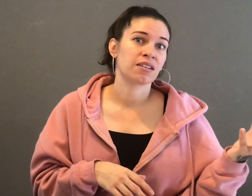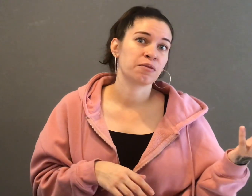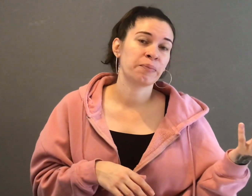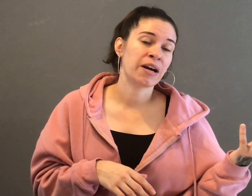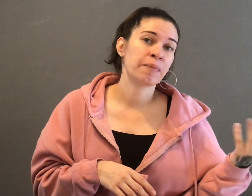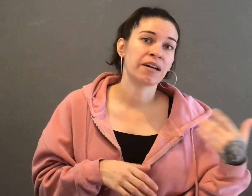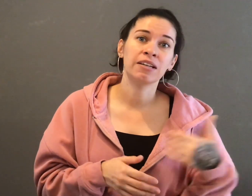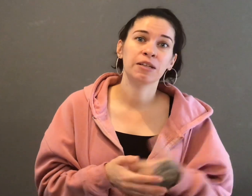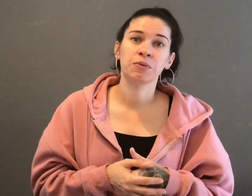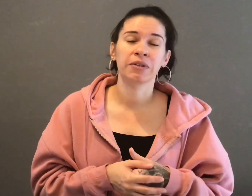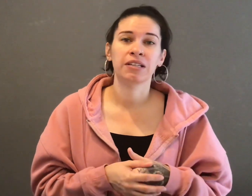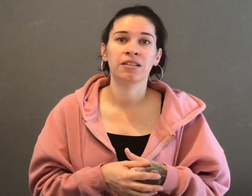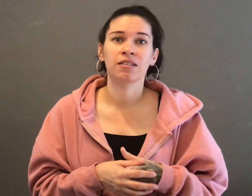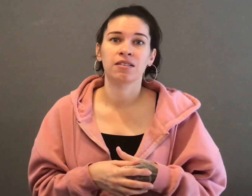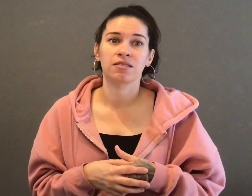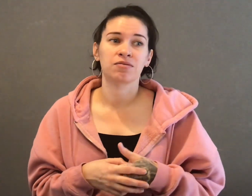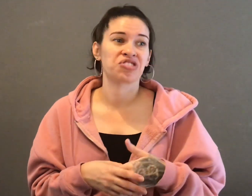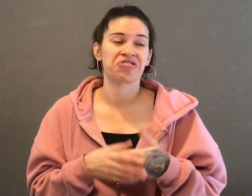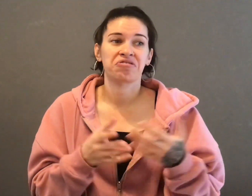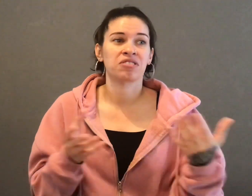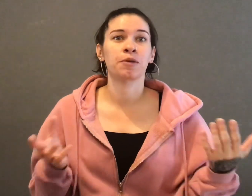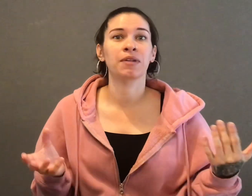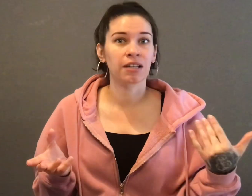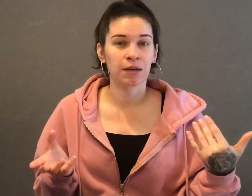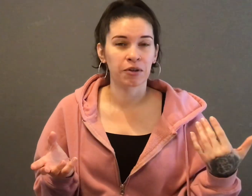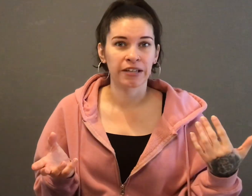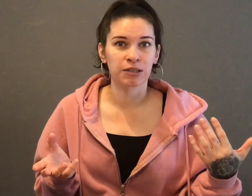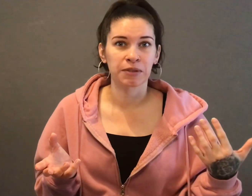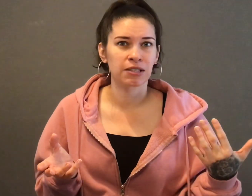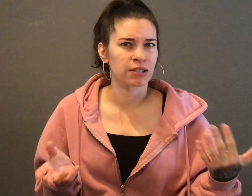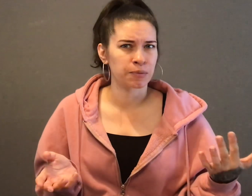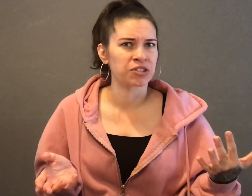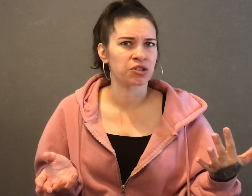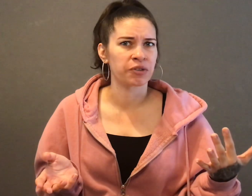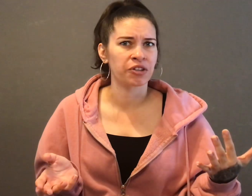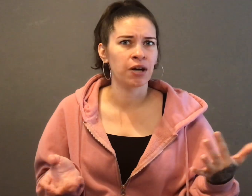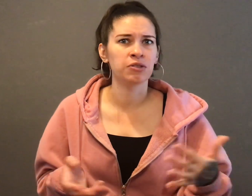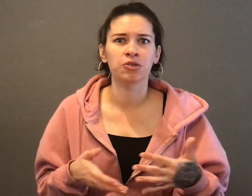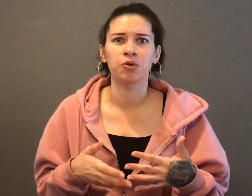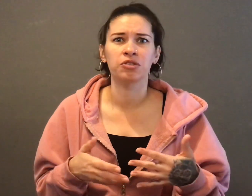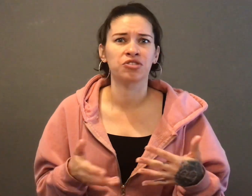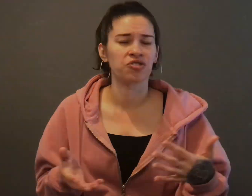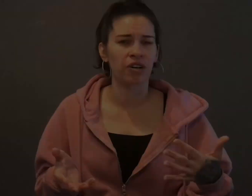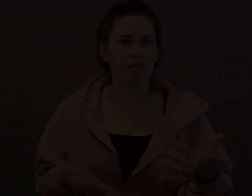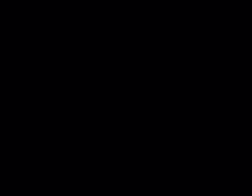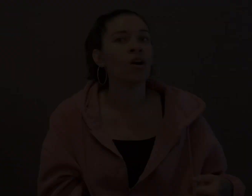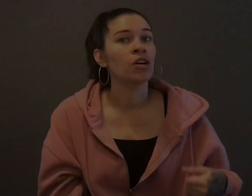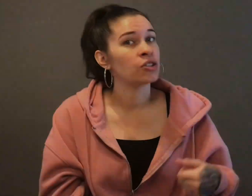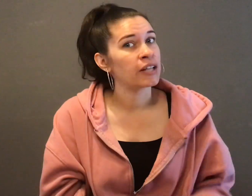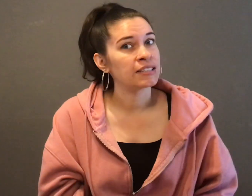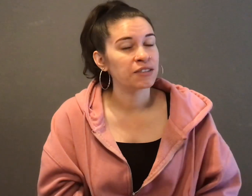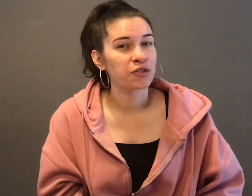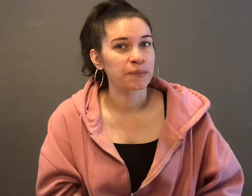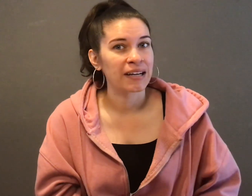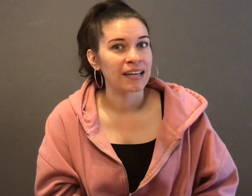backpack, he keeps one in just something to keep their hands busy, especially when you're out or just driving. So that is it for my